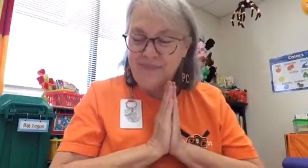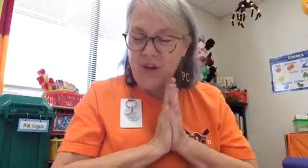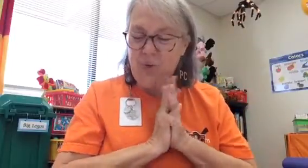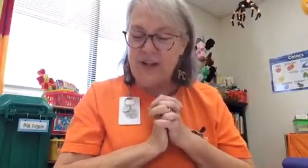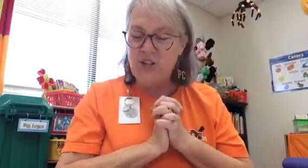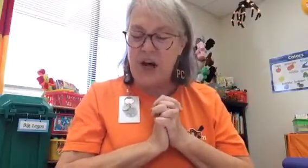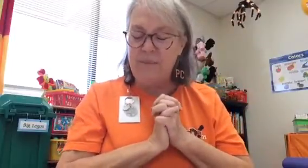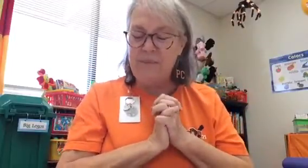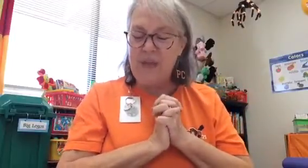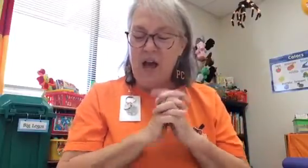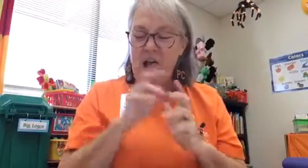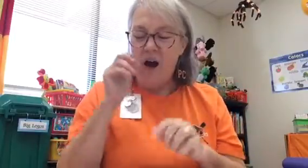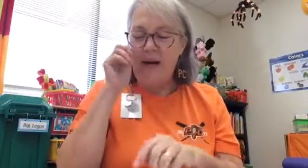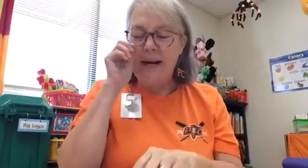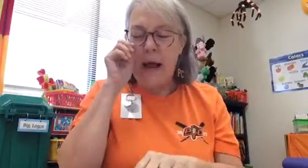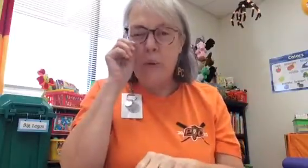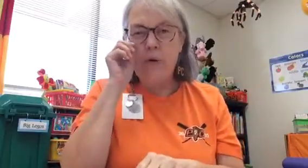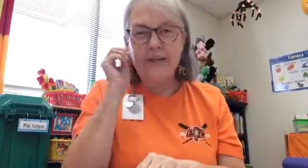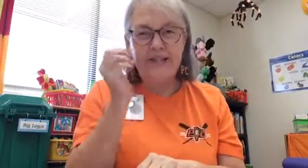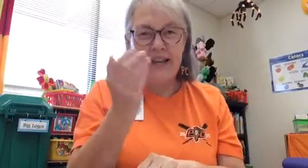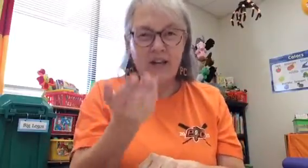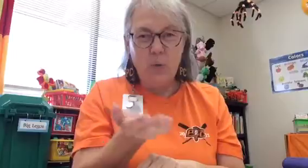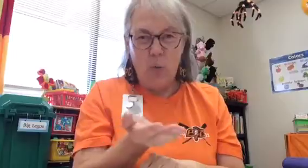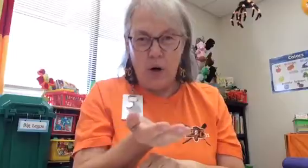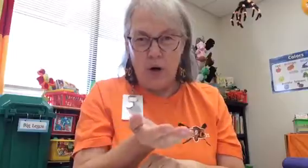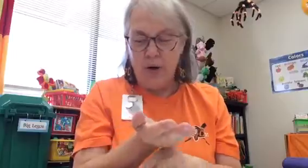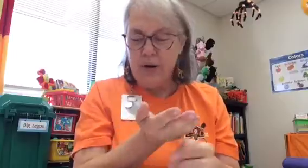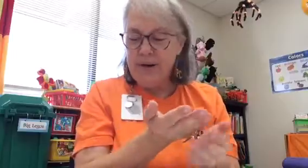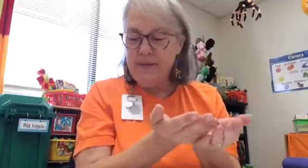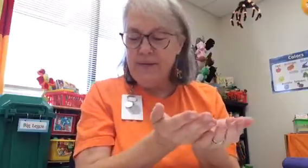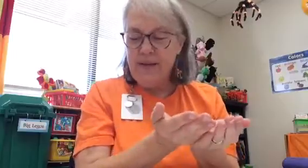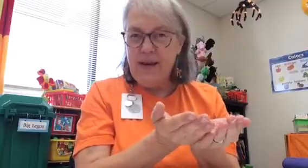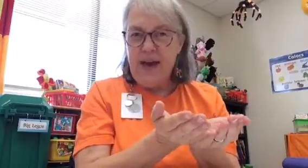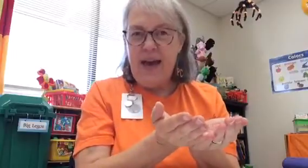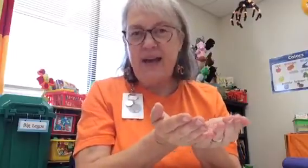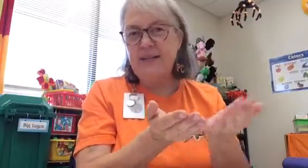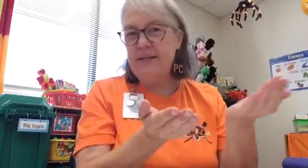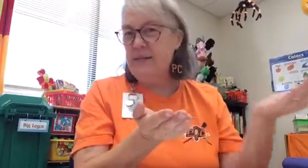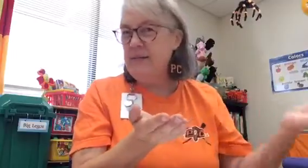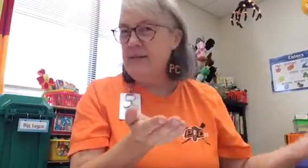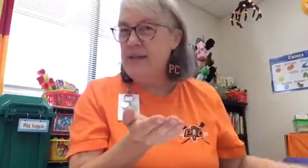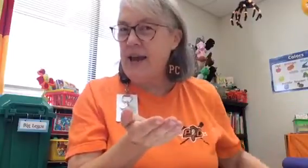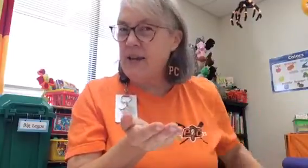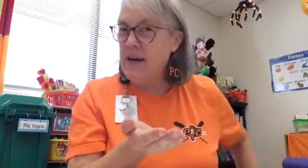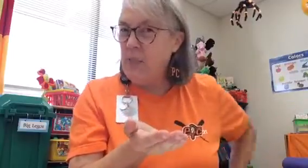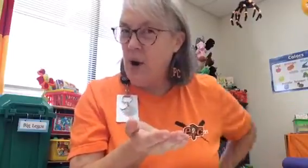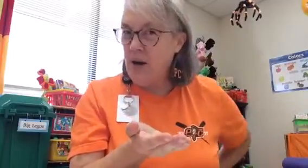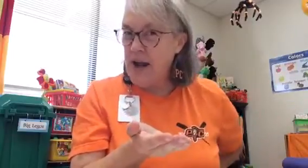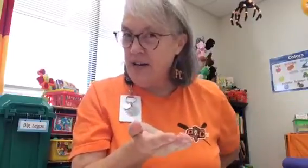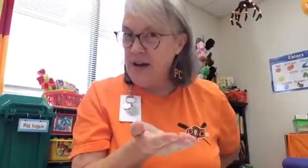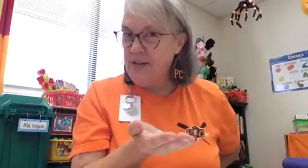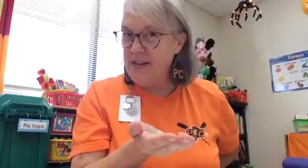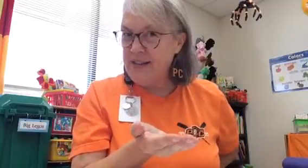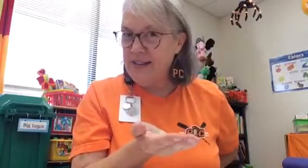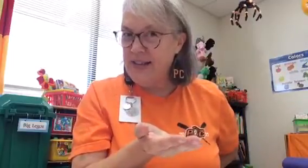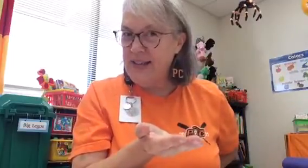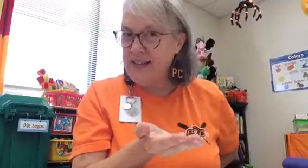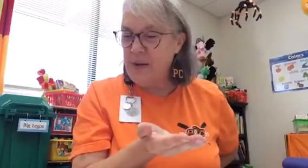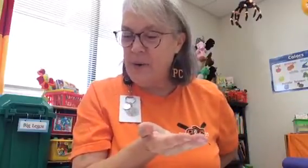Great job. Alright, now we're going to take a word and take a part out of it. Delete a